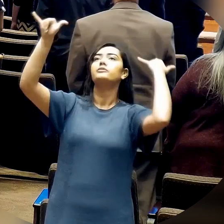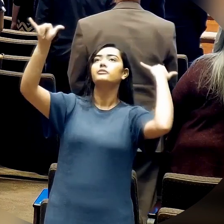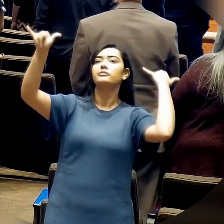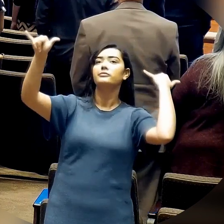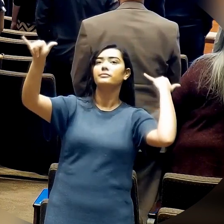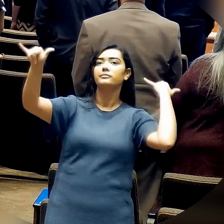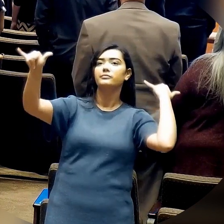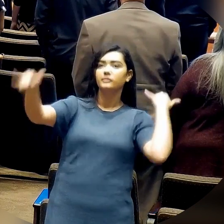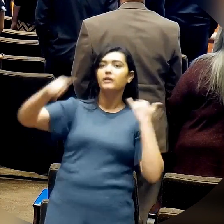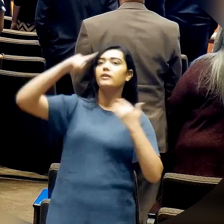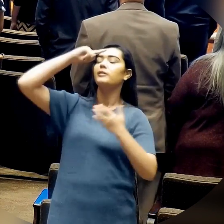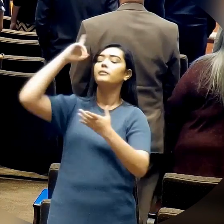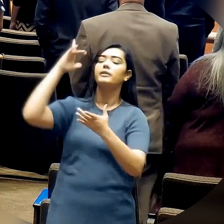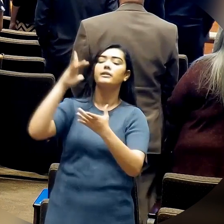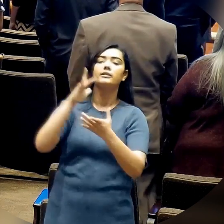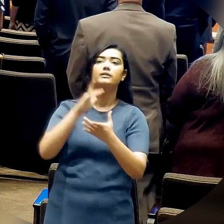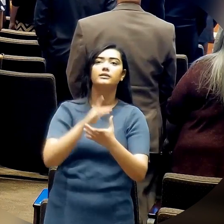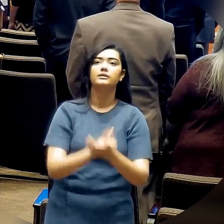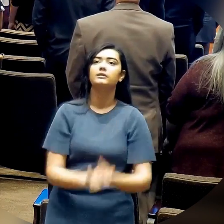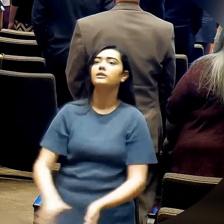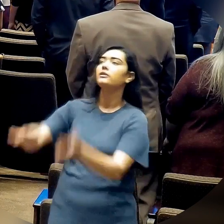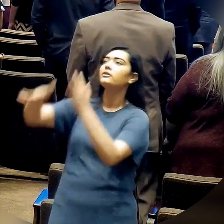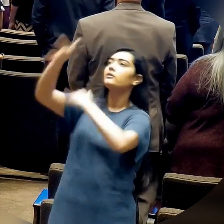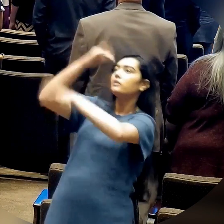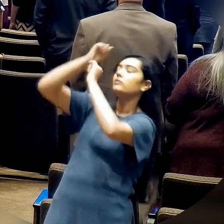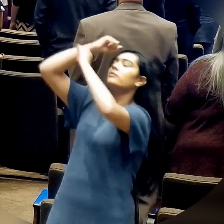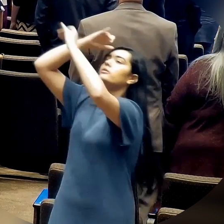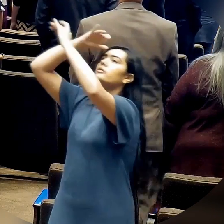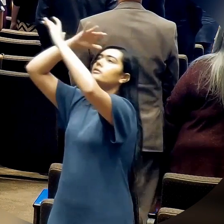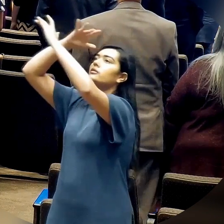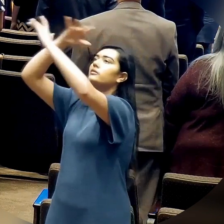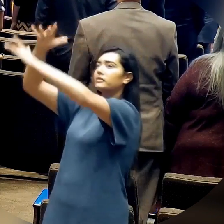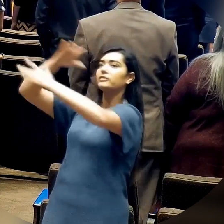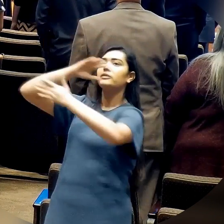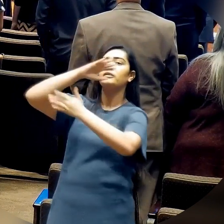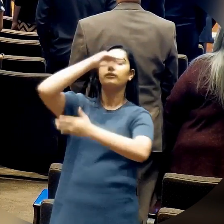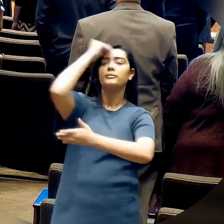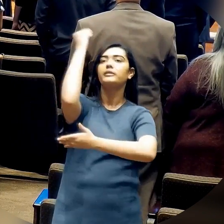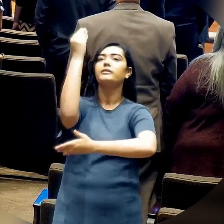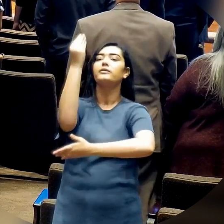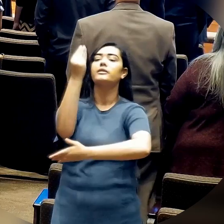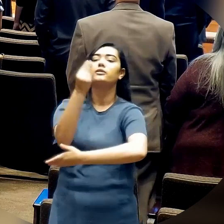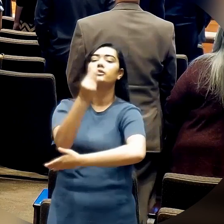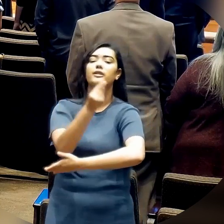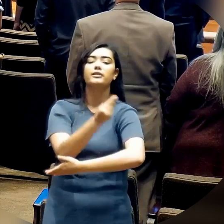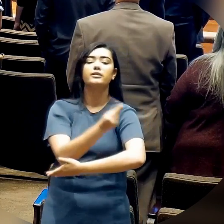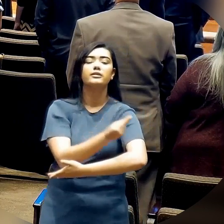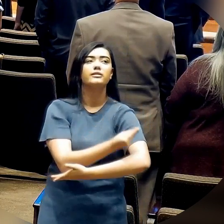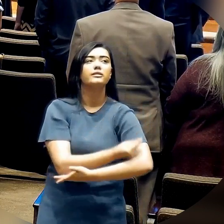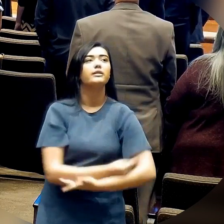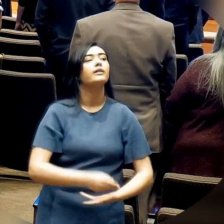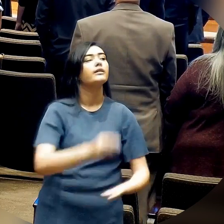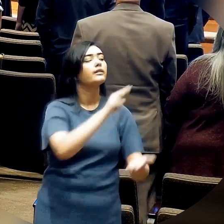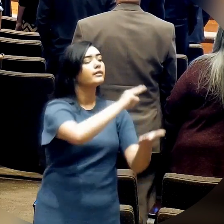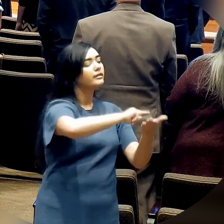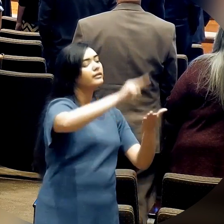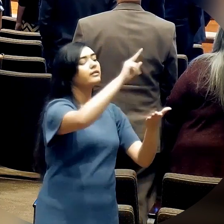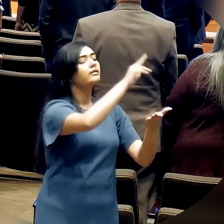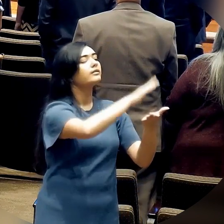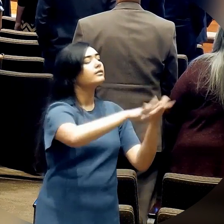I believe in God our Father, I believe in Christ the Son, I believe